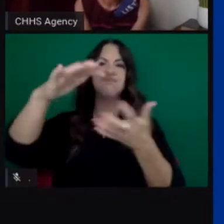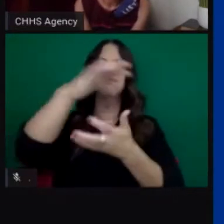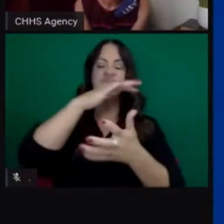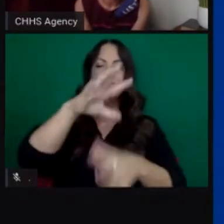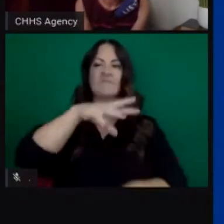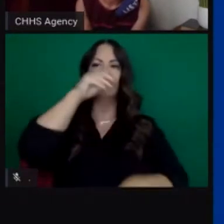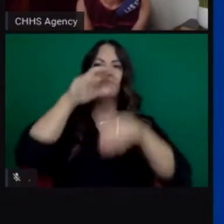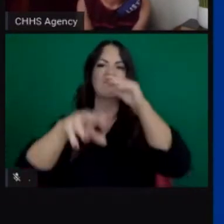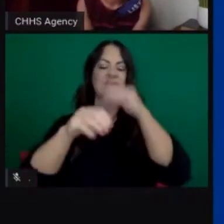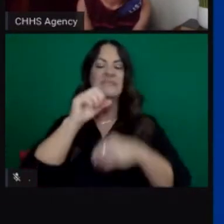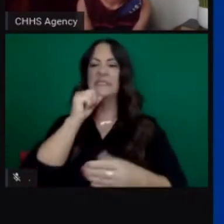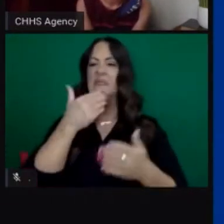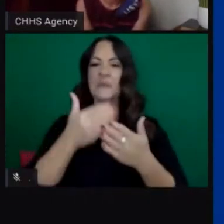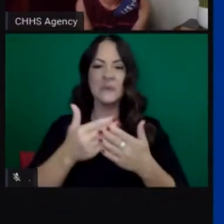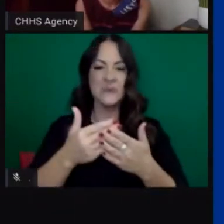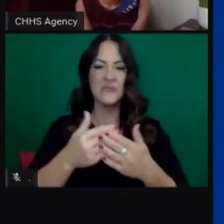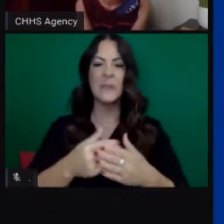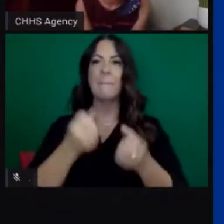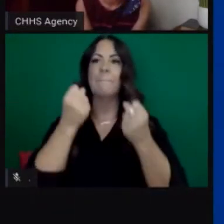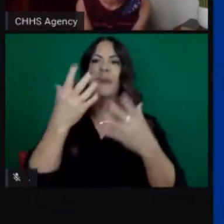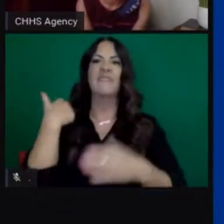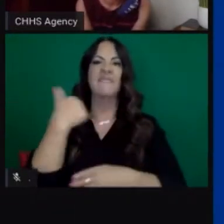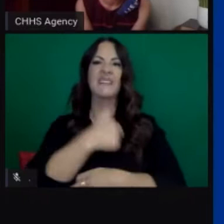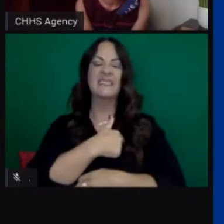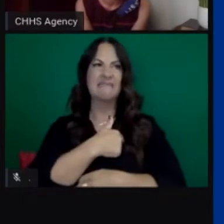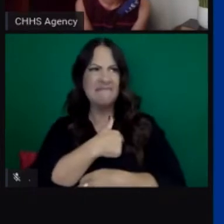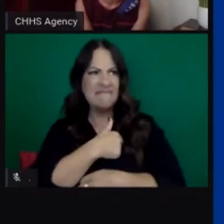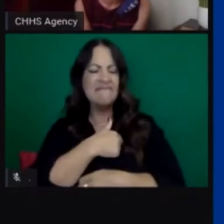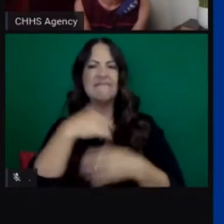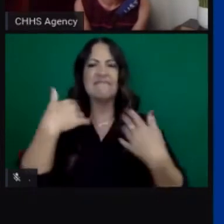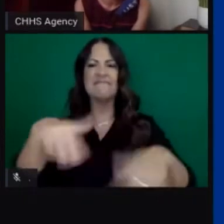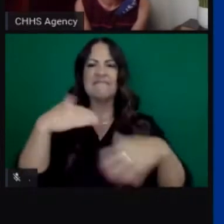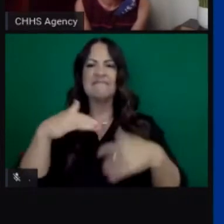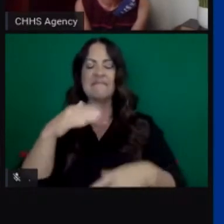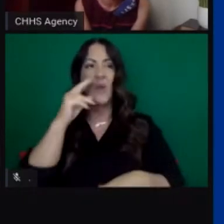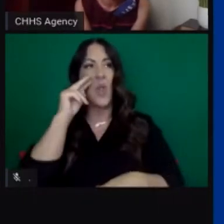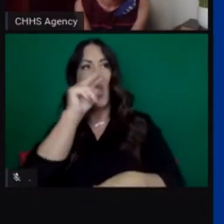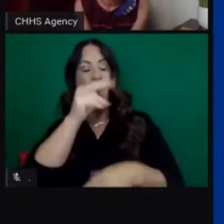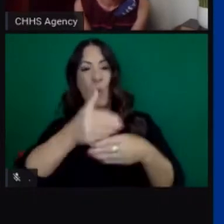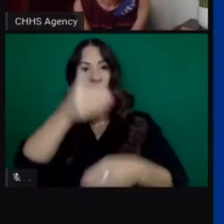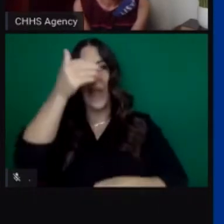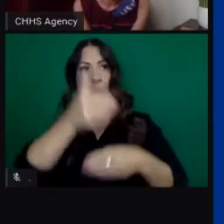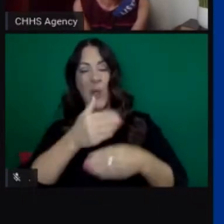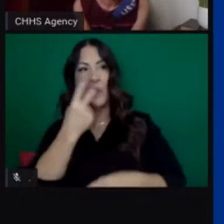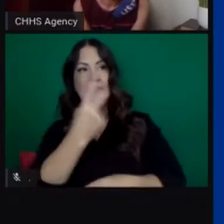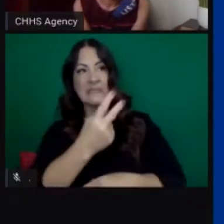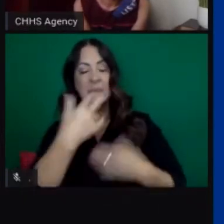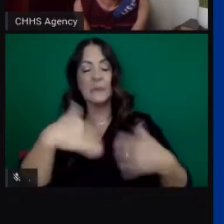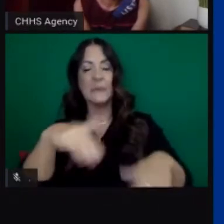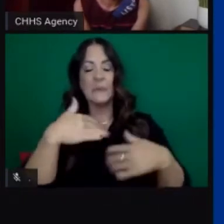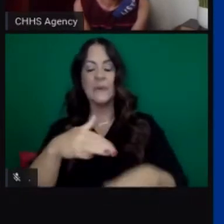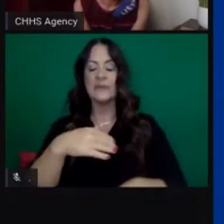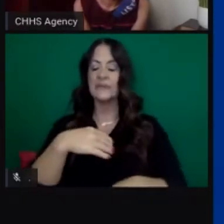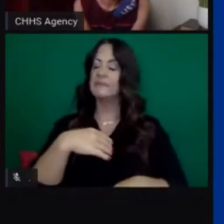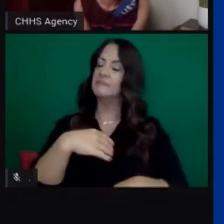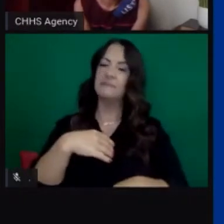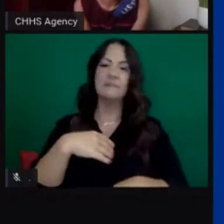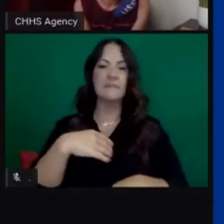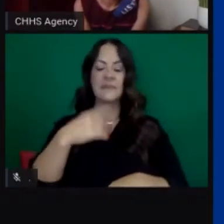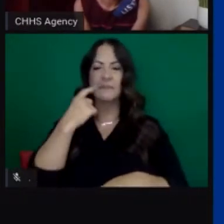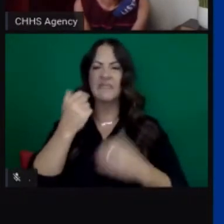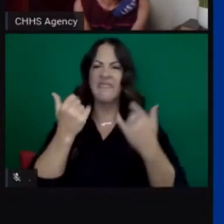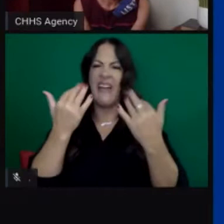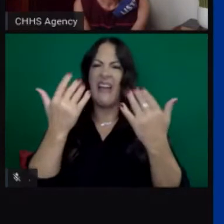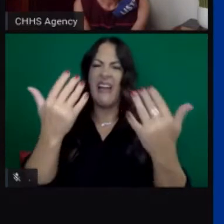throughout the state and many of us can't even, you know, look out the window without being reminded, much less listening to the news of the ongoing fires